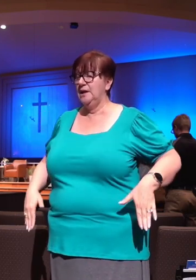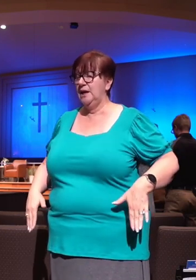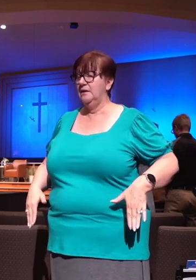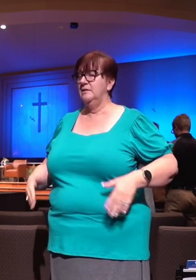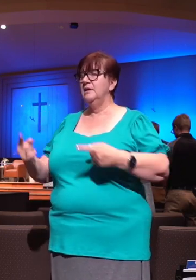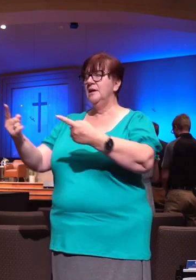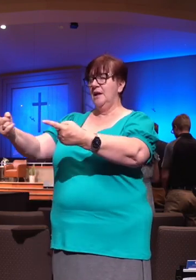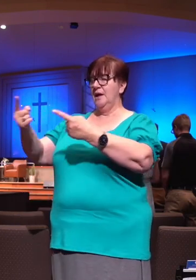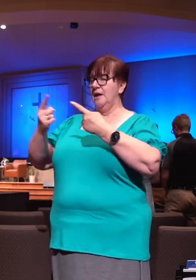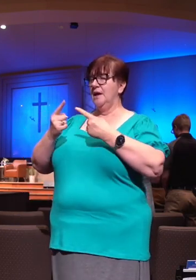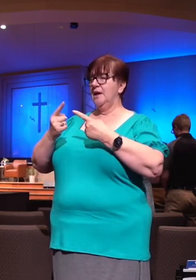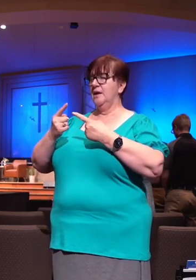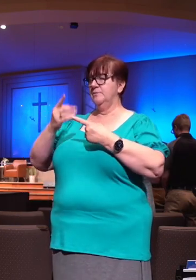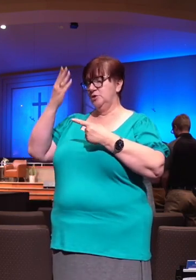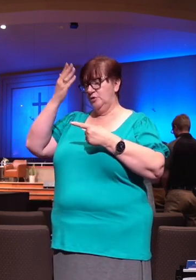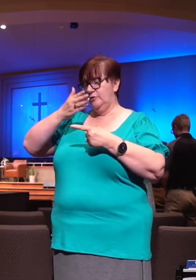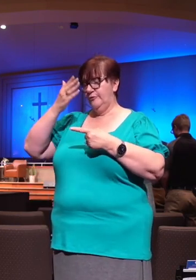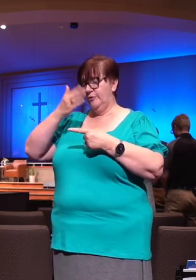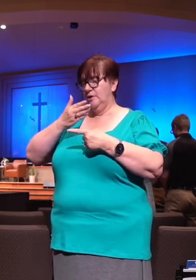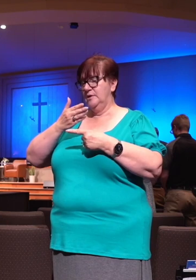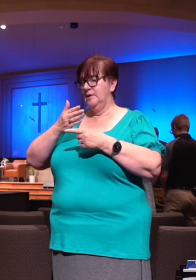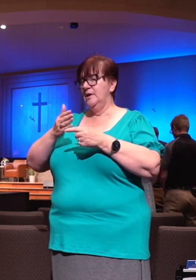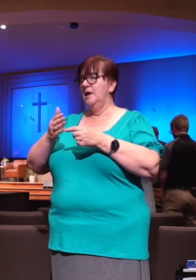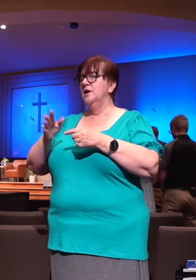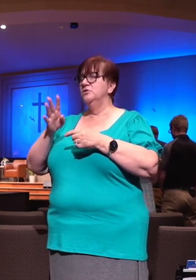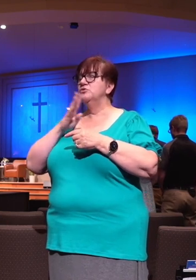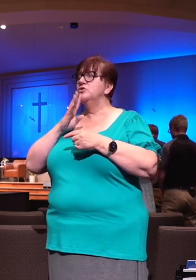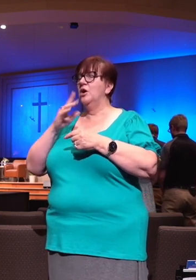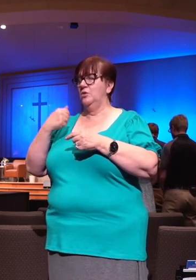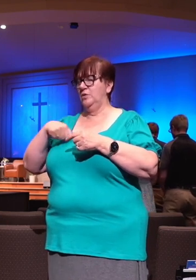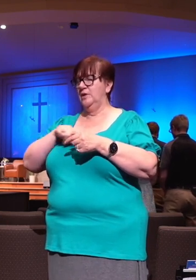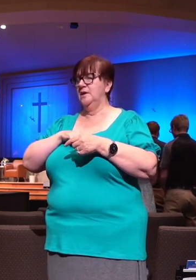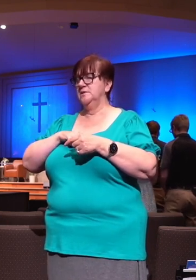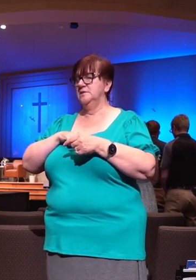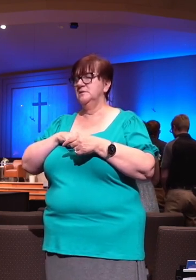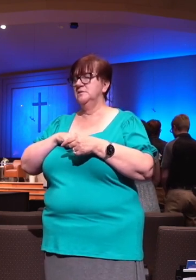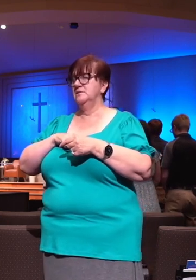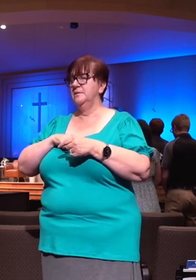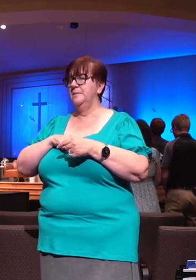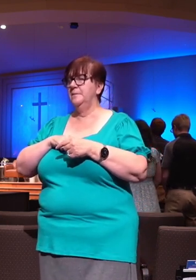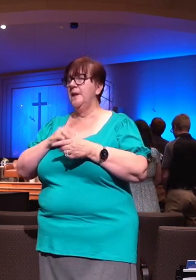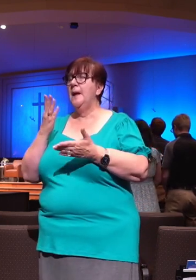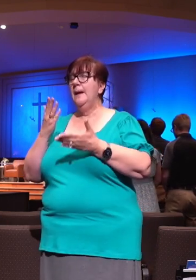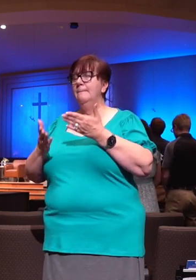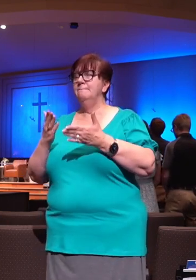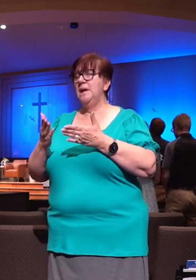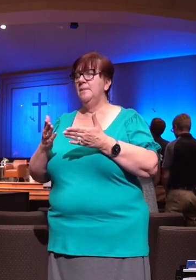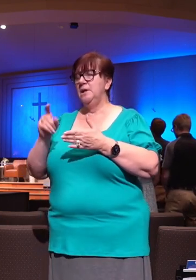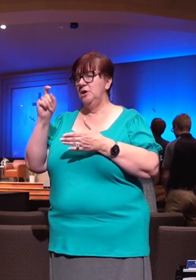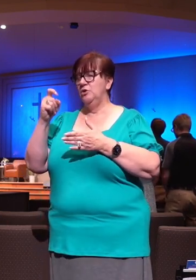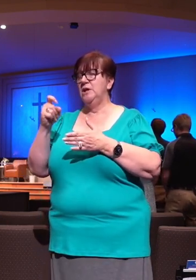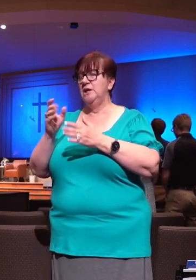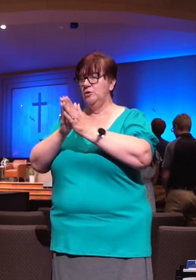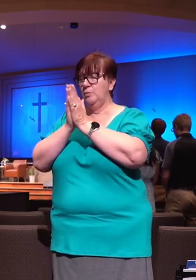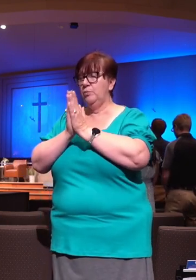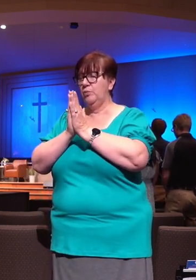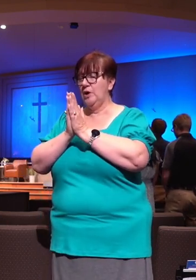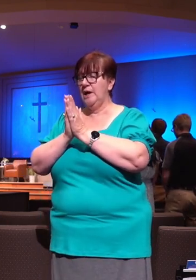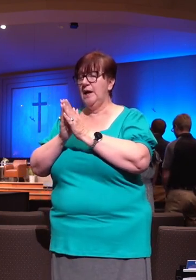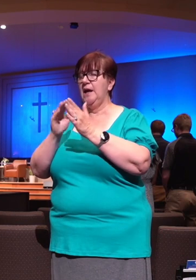one of us at the front here? And maybe you need to just take a minute to quietly there at your chair, turn around and pray, or you can come forward. But